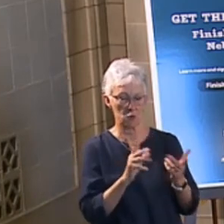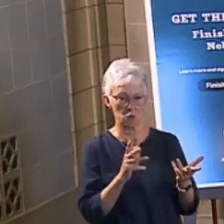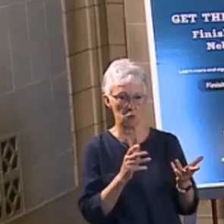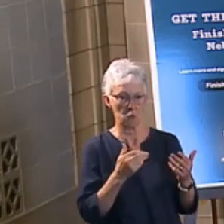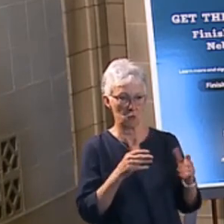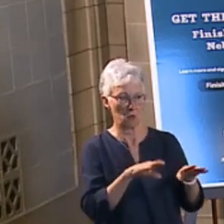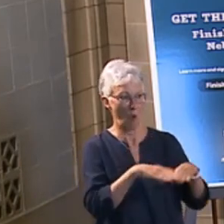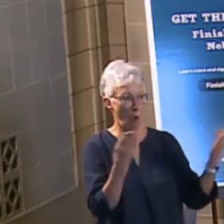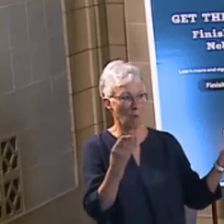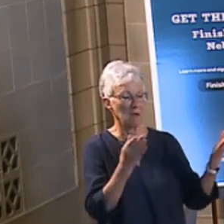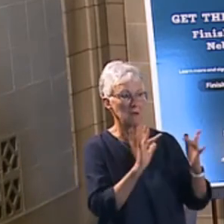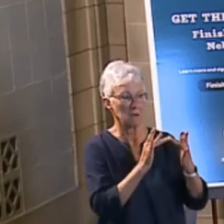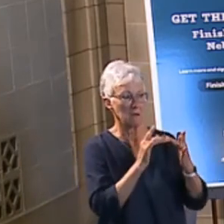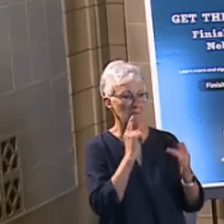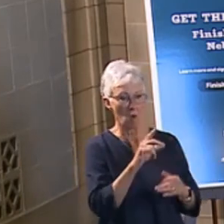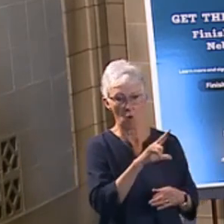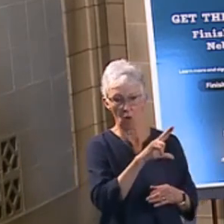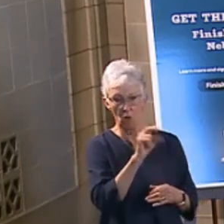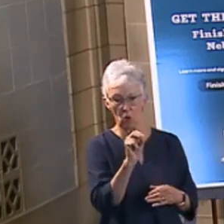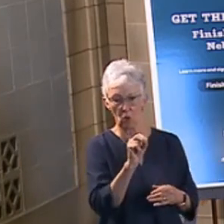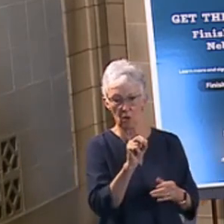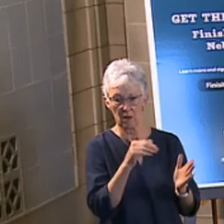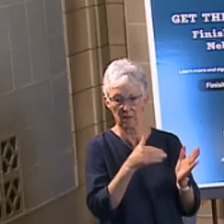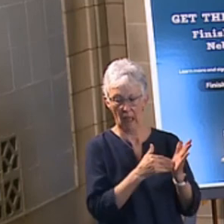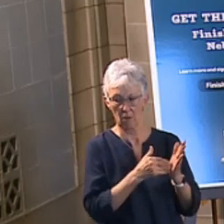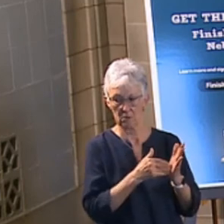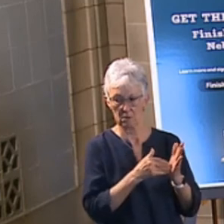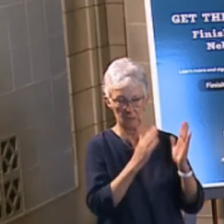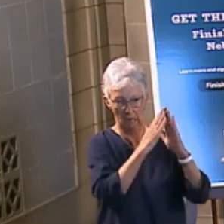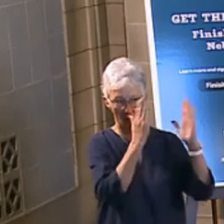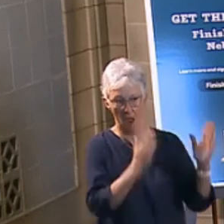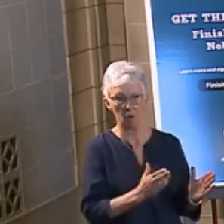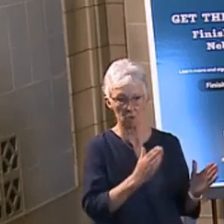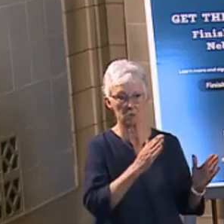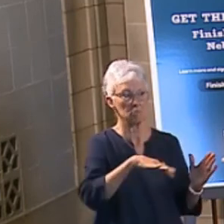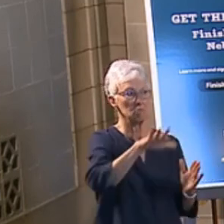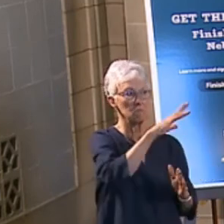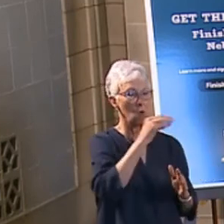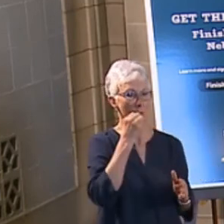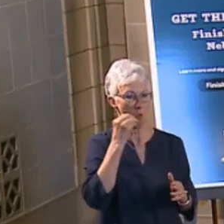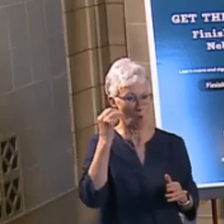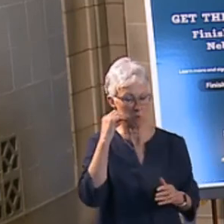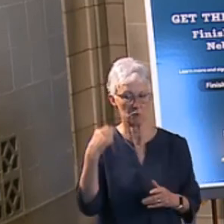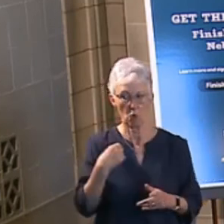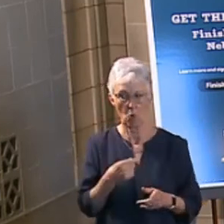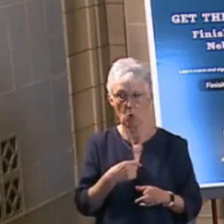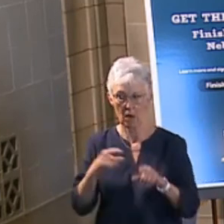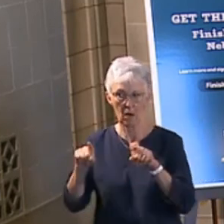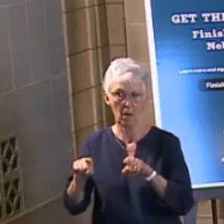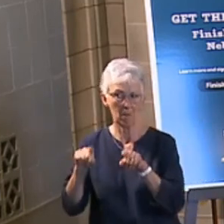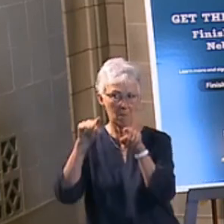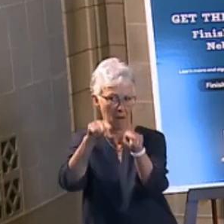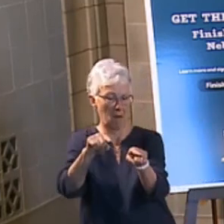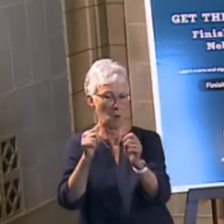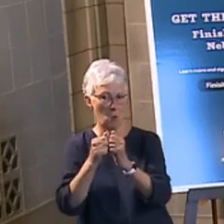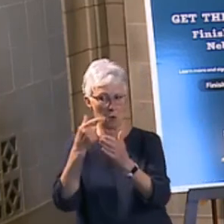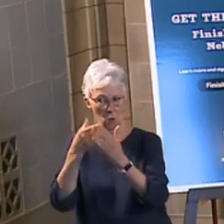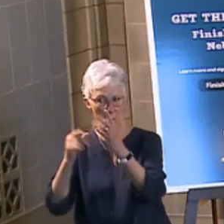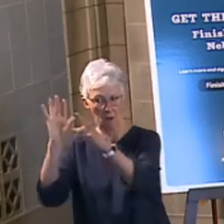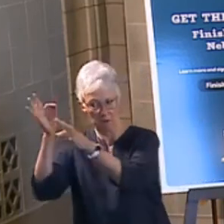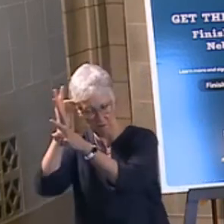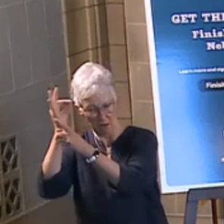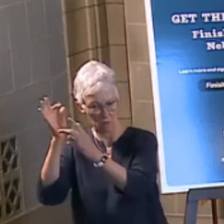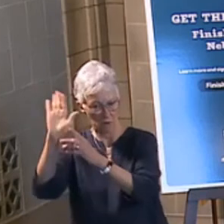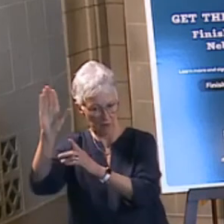households to be able to get that kind of basic level of broadband access. So, fully aligned with the need to be able to make sure that we're offering broadband